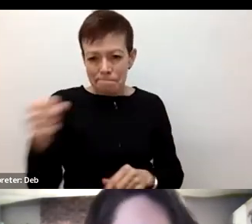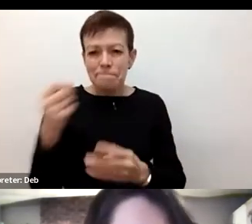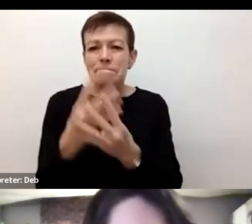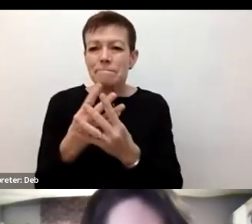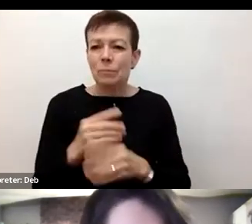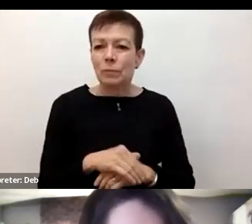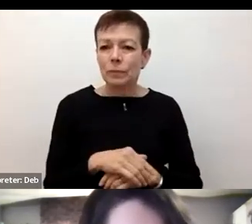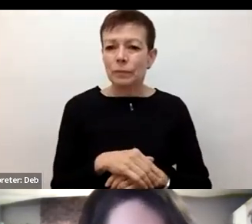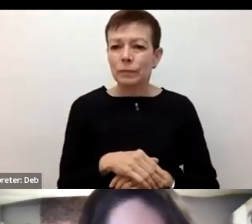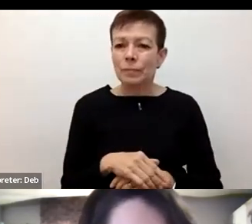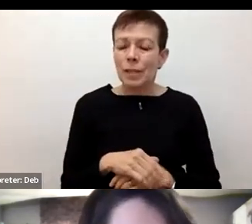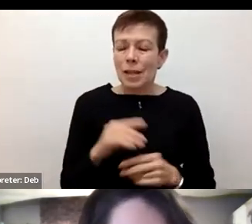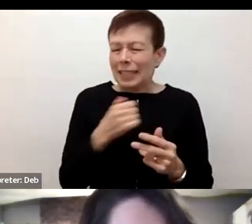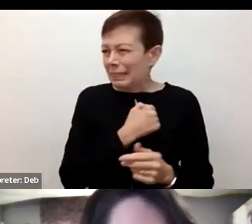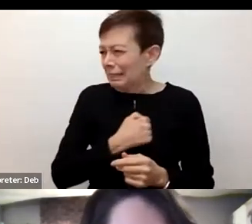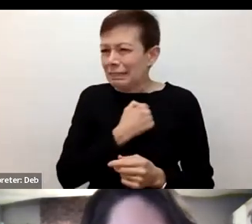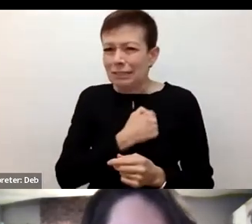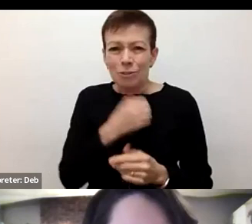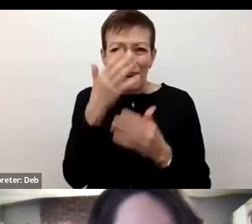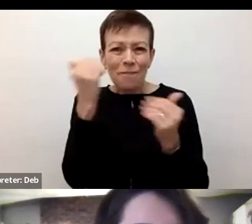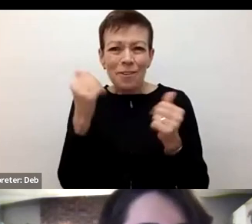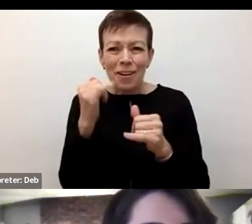I'm sorry, I forgot the last question. What was it?